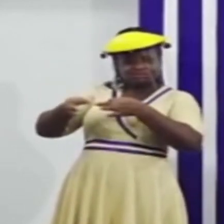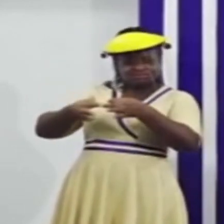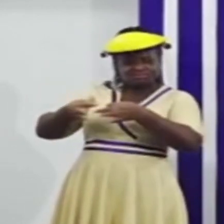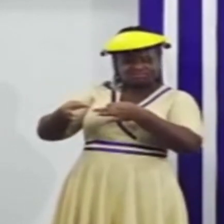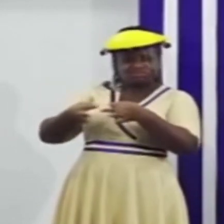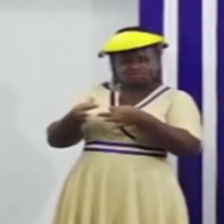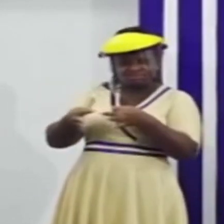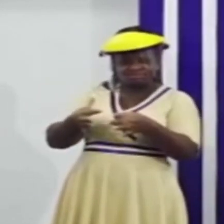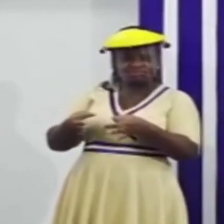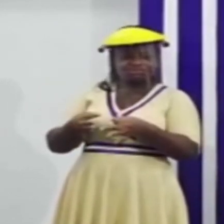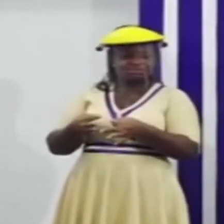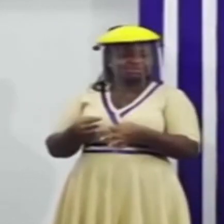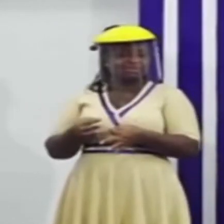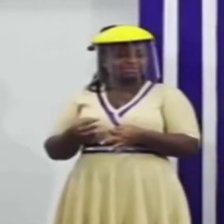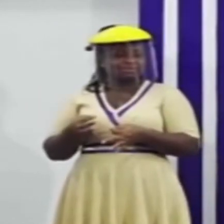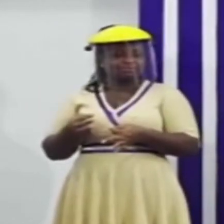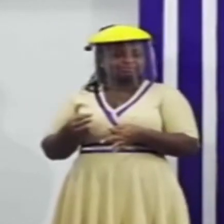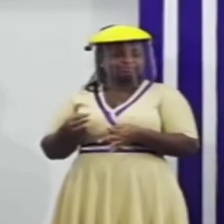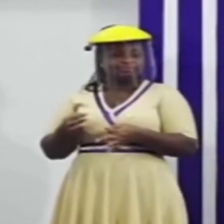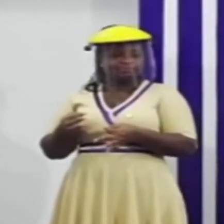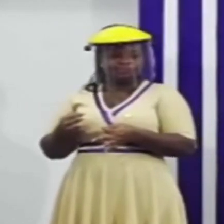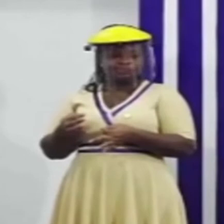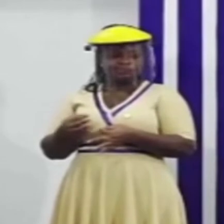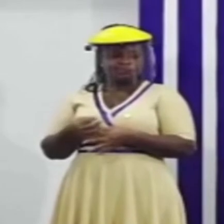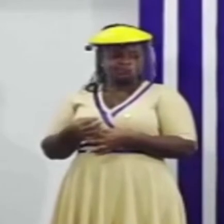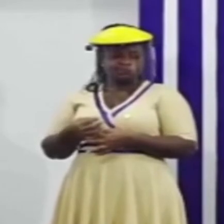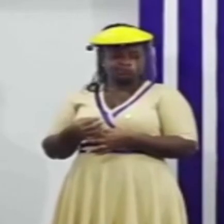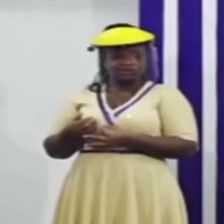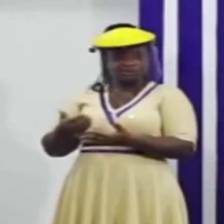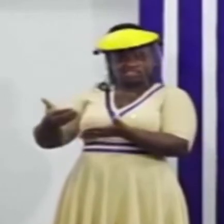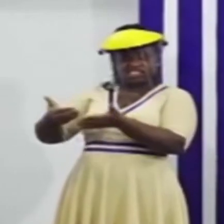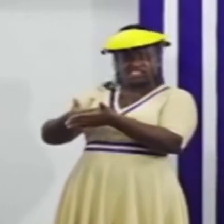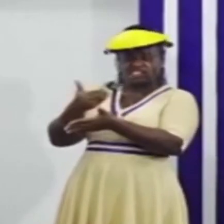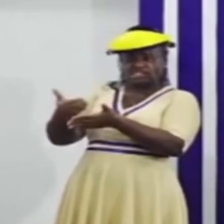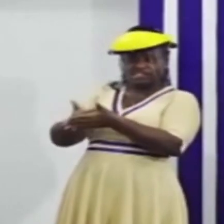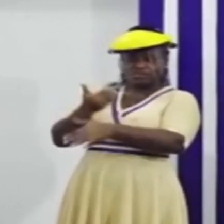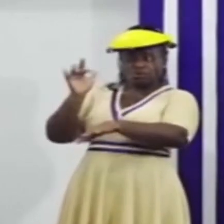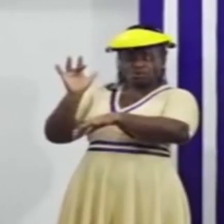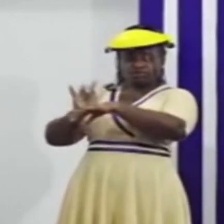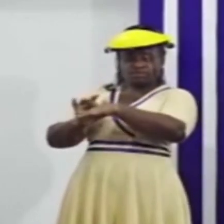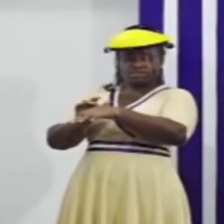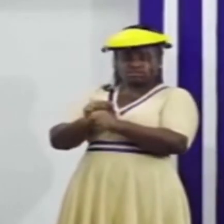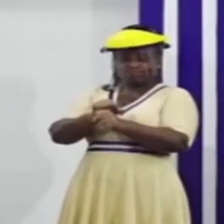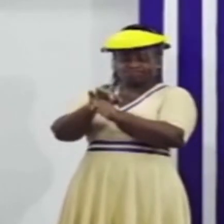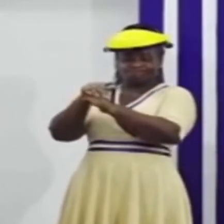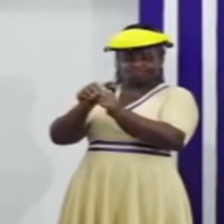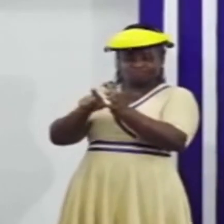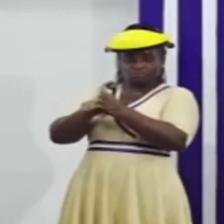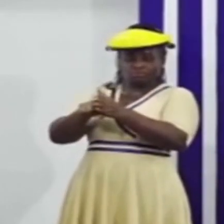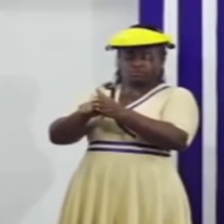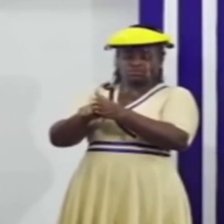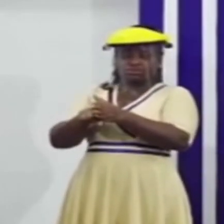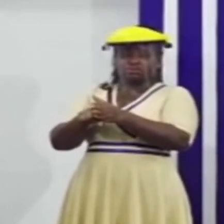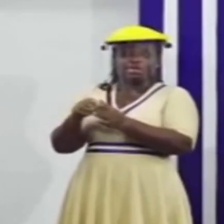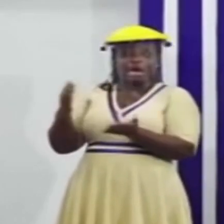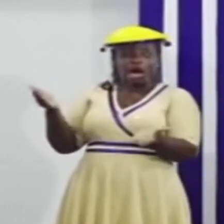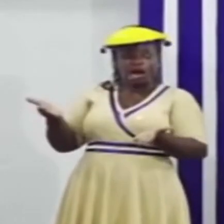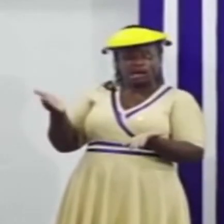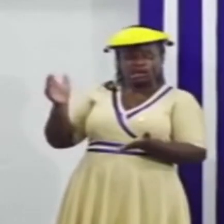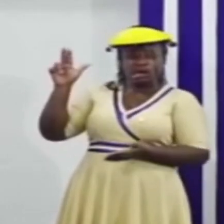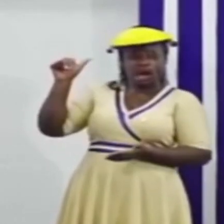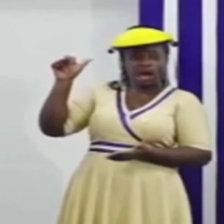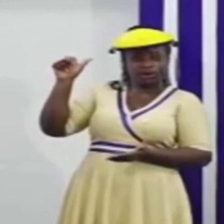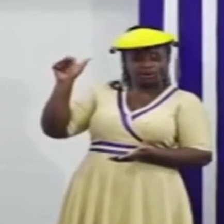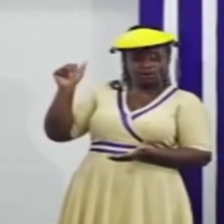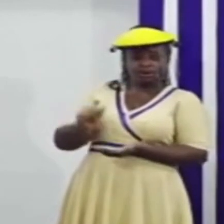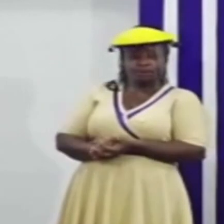to the new cases that we confirmed. In Greater Accra,